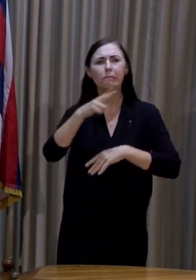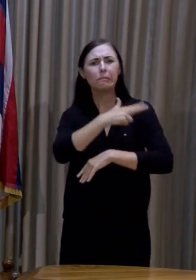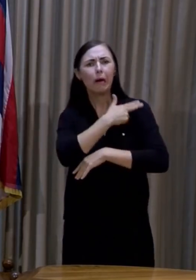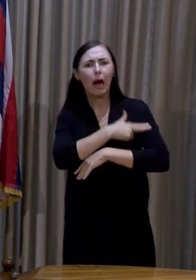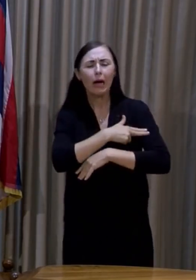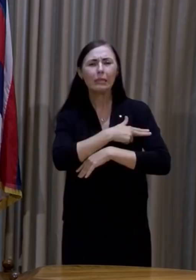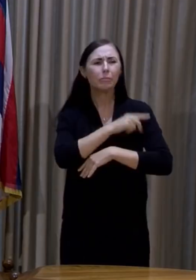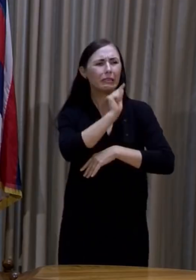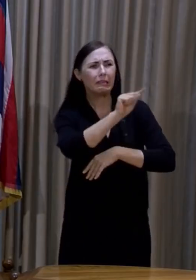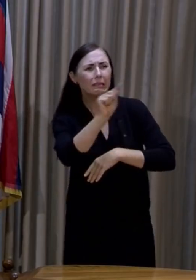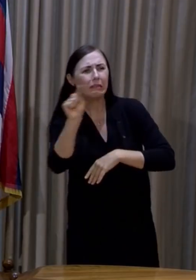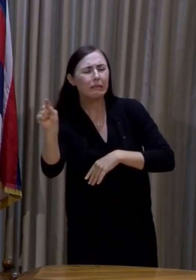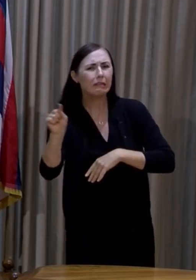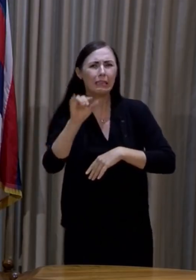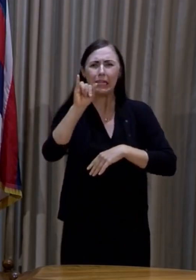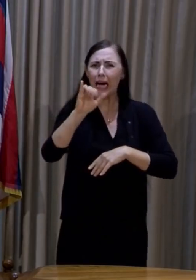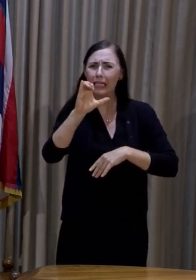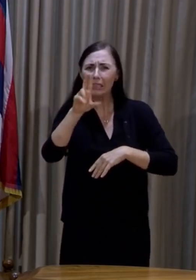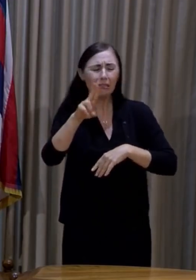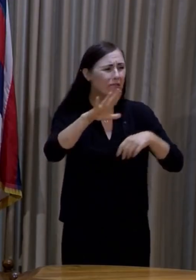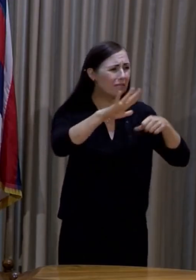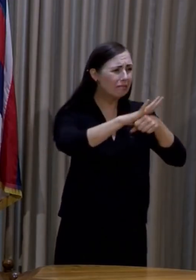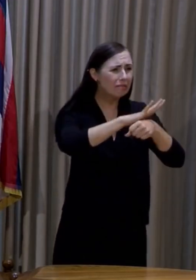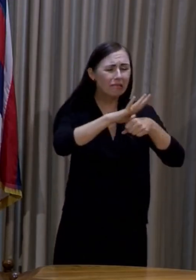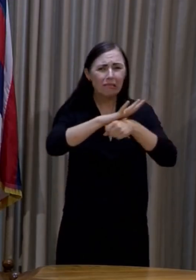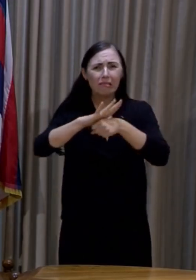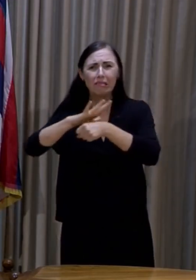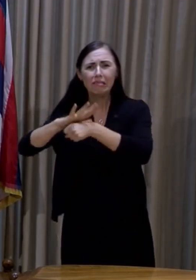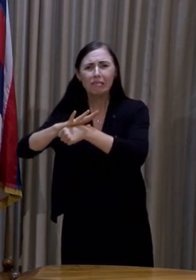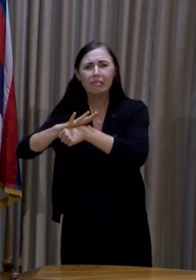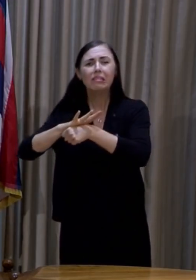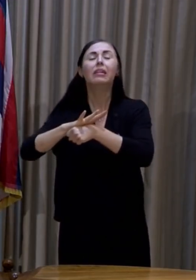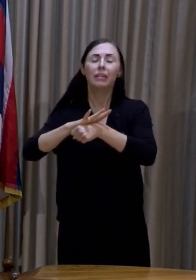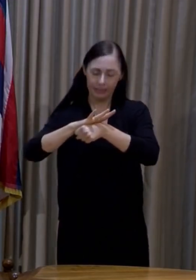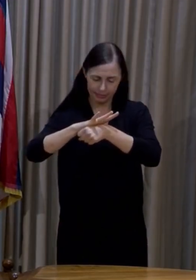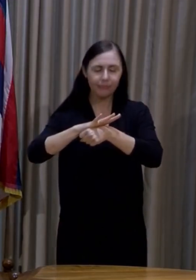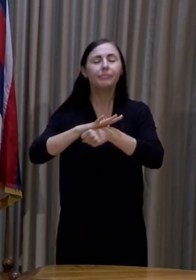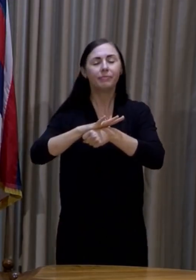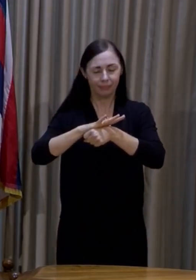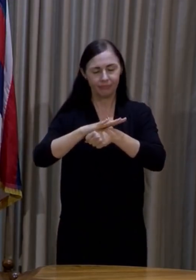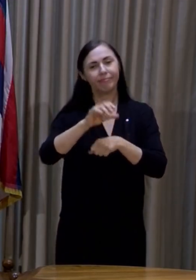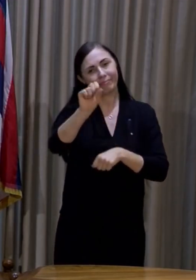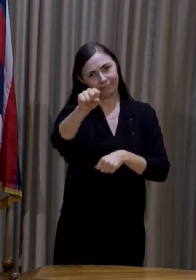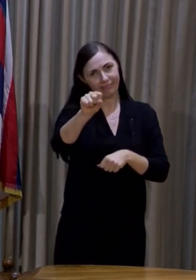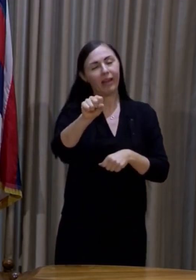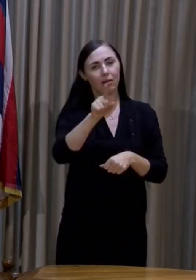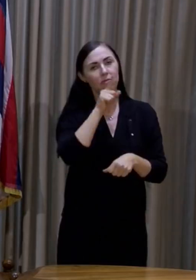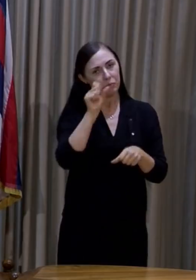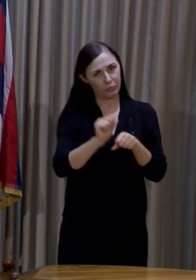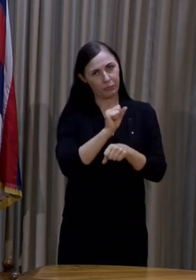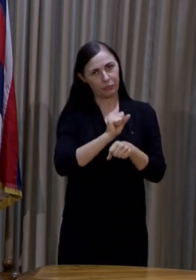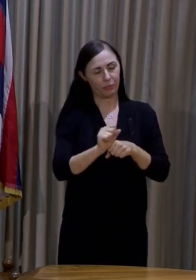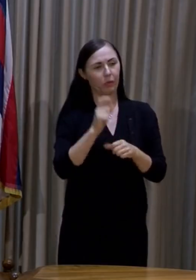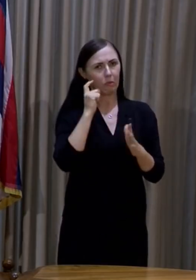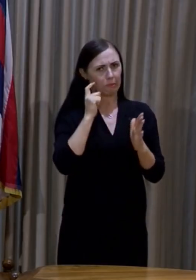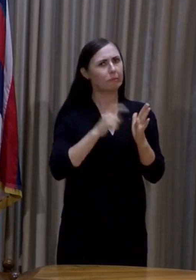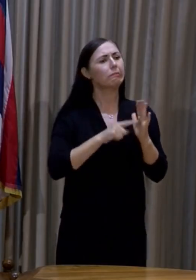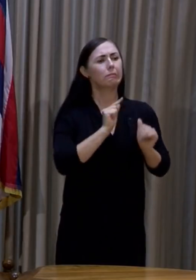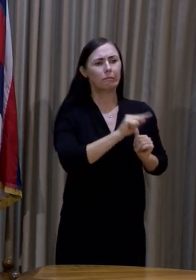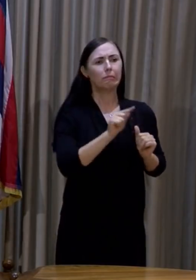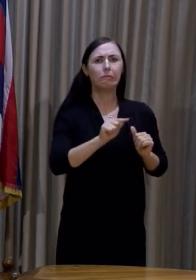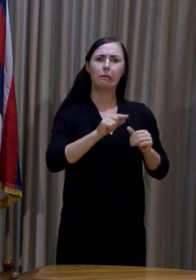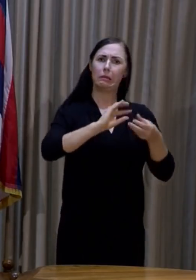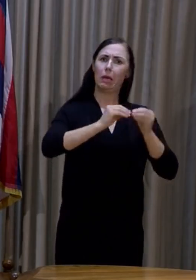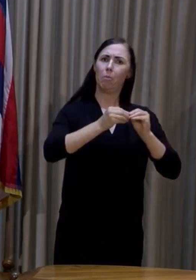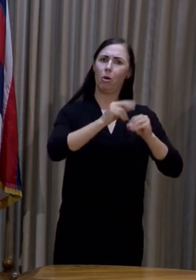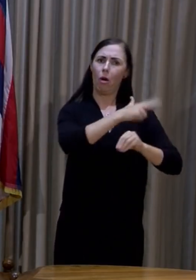and ICUs filling up. And yes, in fact, we are seeing more COVID patients in